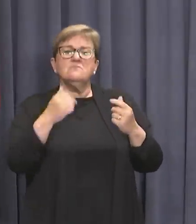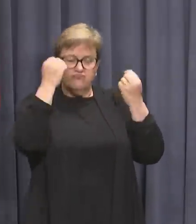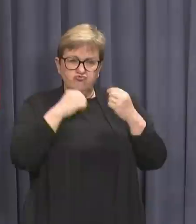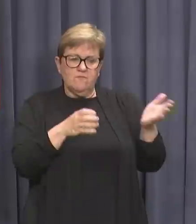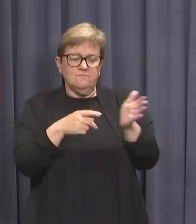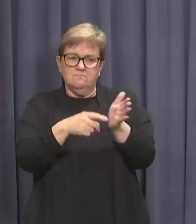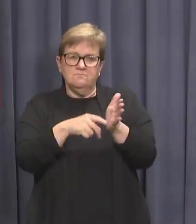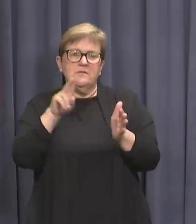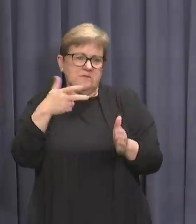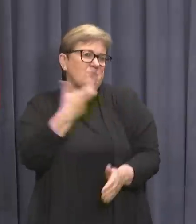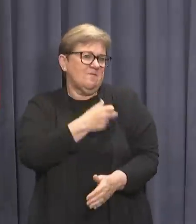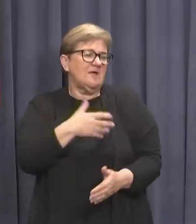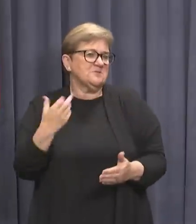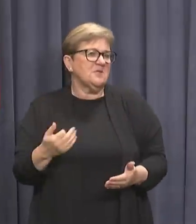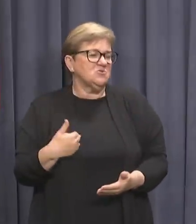vaccinated.